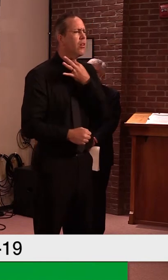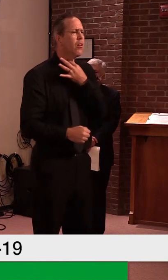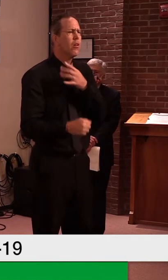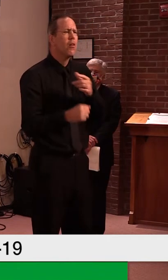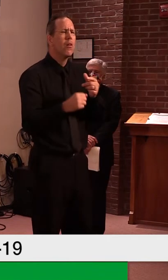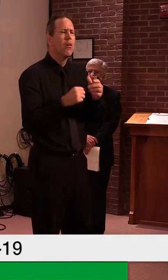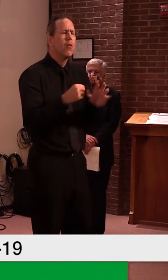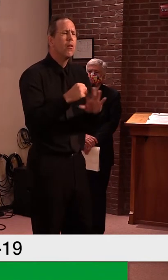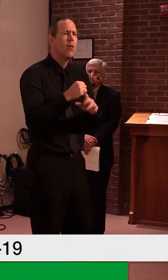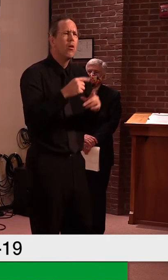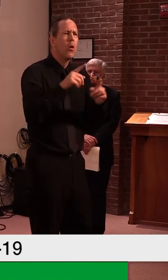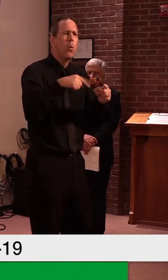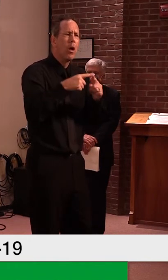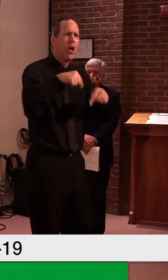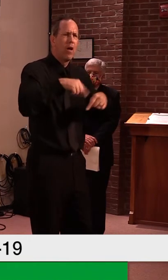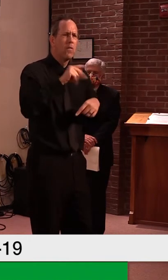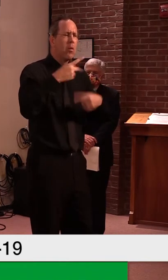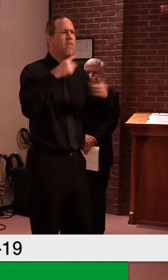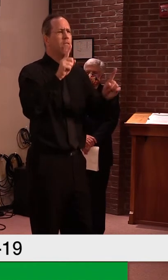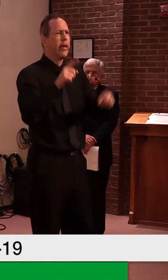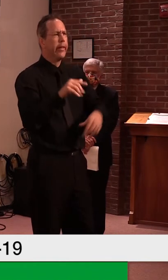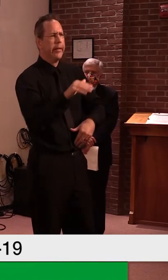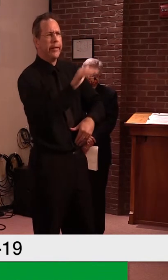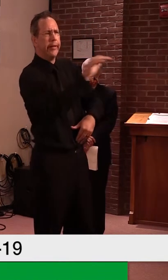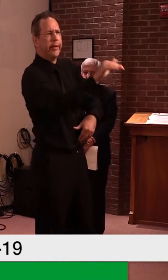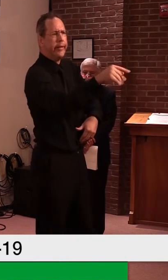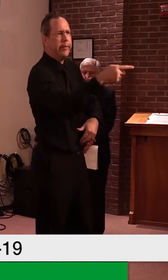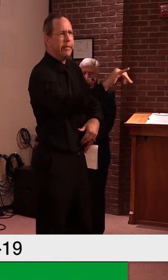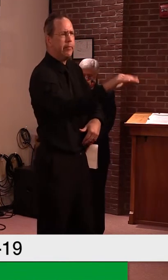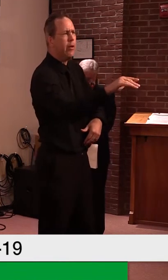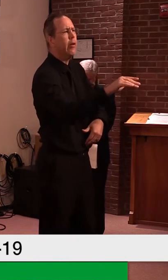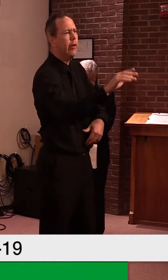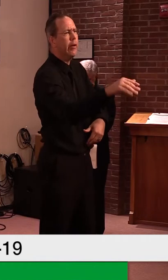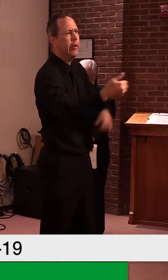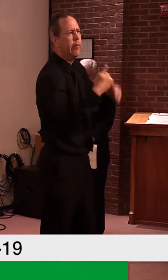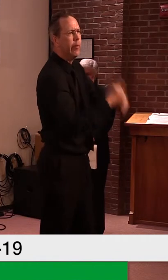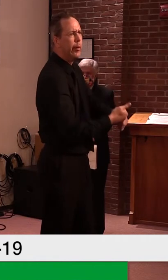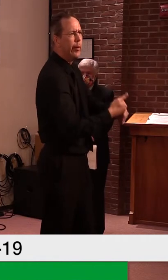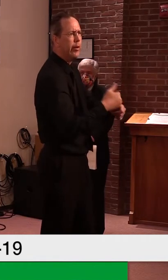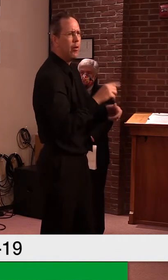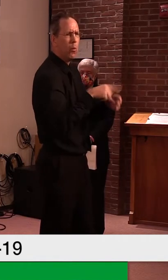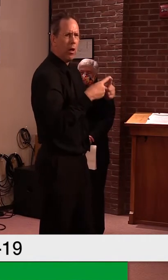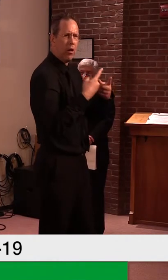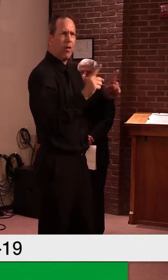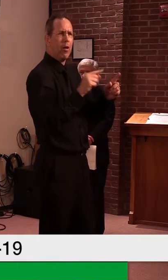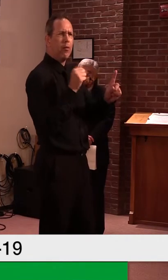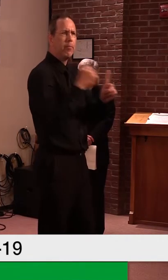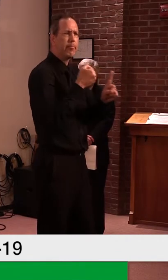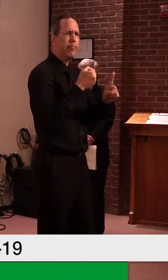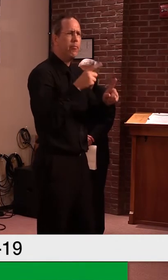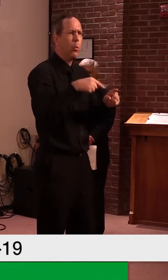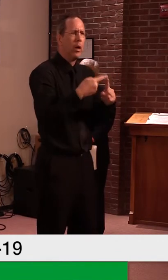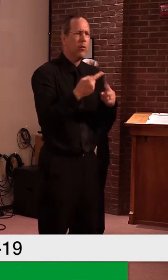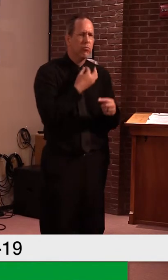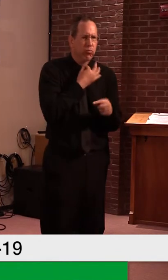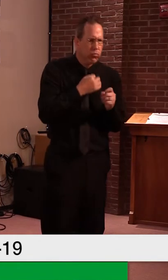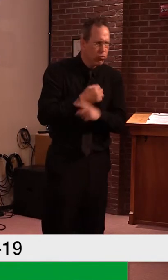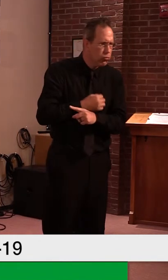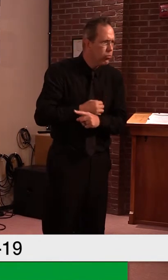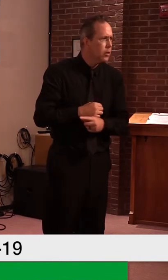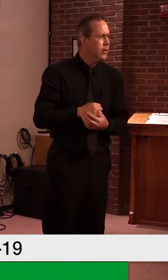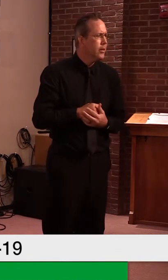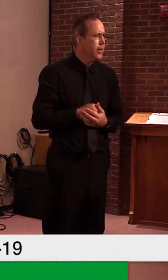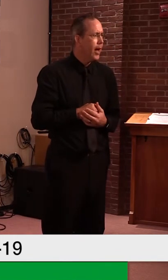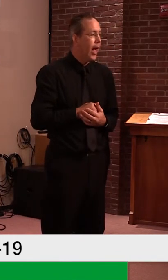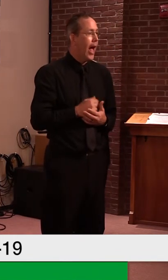um, Colin, we can find out, but I, I just don't know. I don't know if there was a formal request made. I just, I just don't know, have that